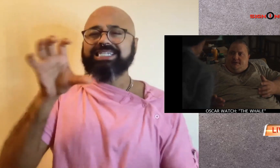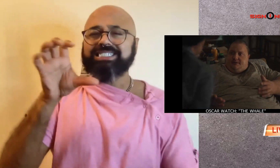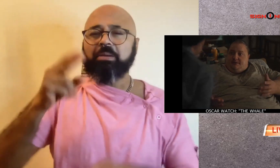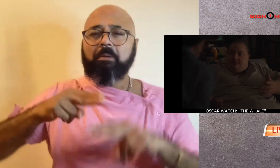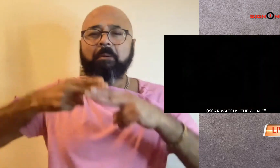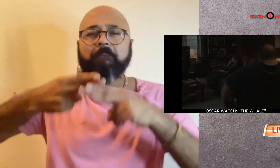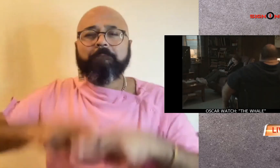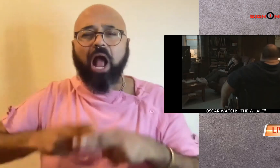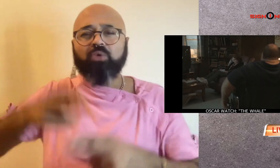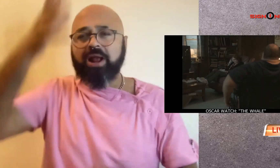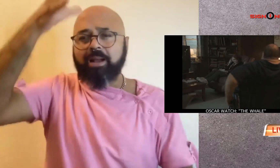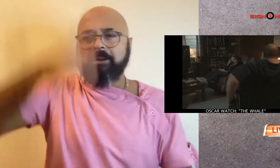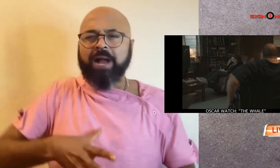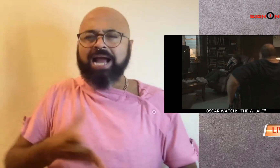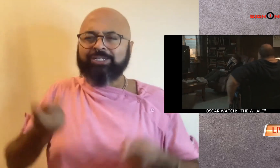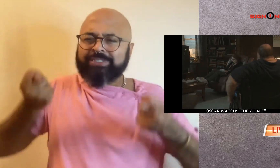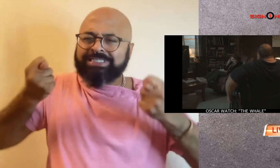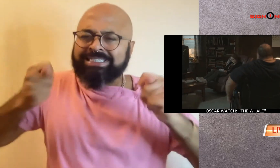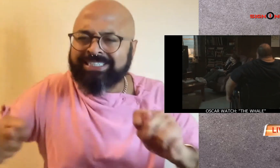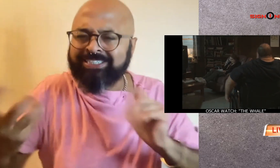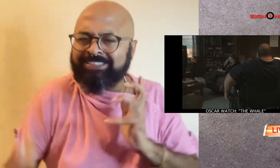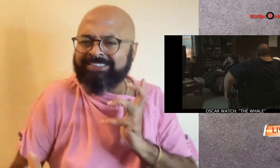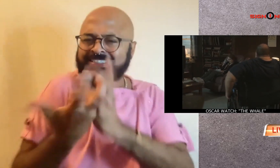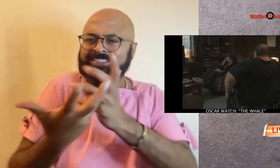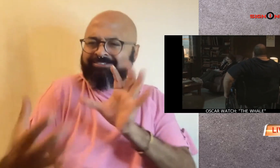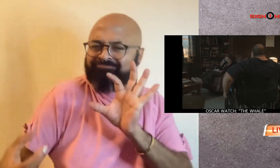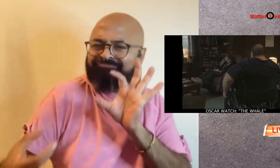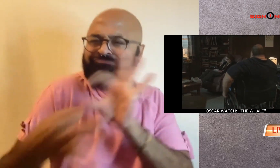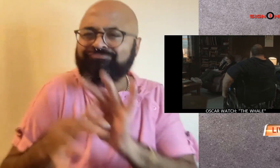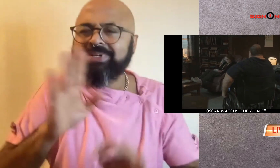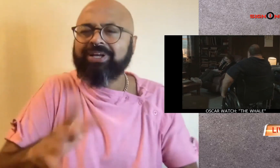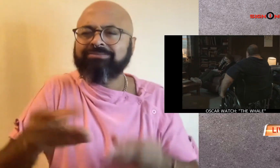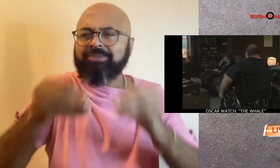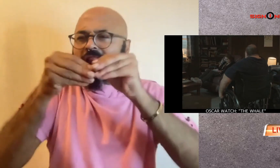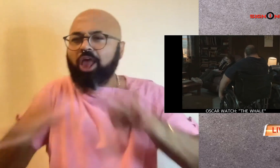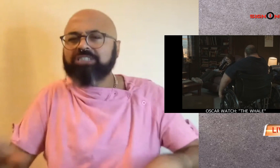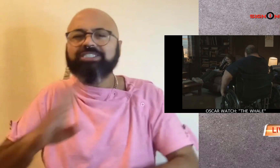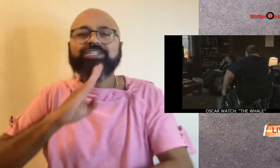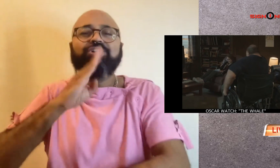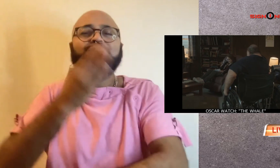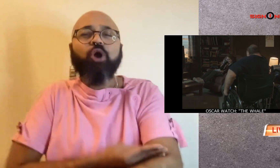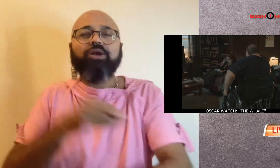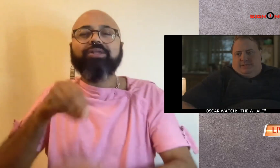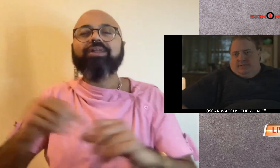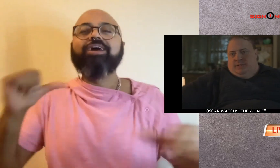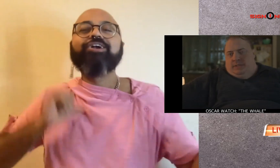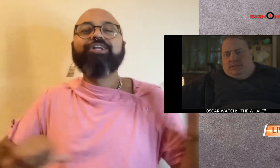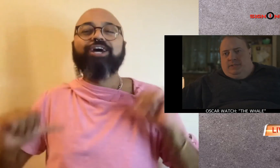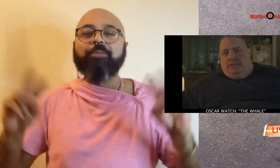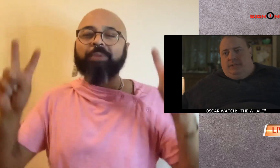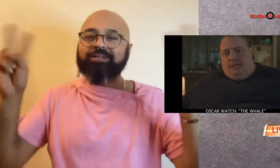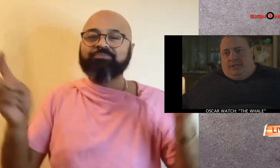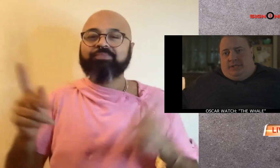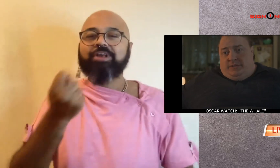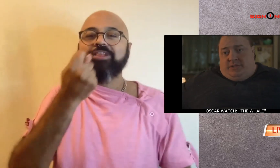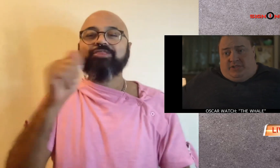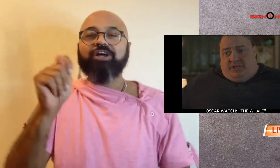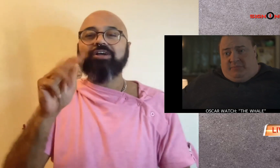Fraser plays a 600-pound man attempting to reconcile with his estranged daughter in the drama The